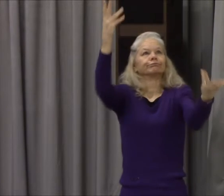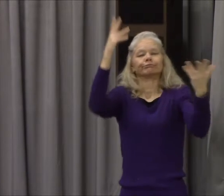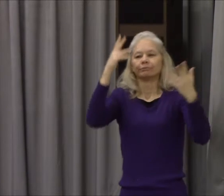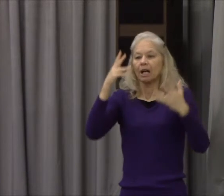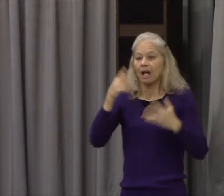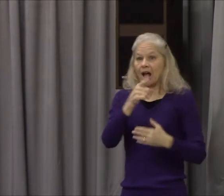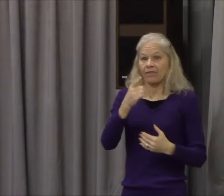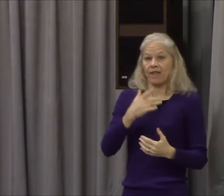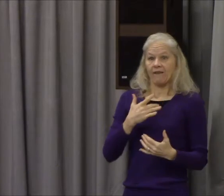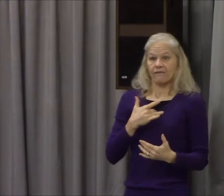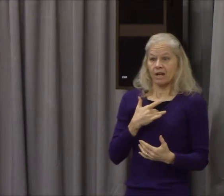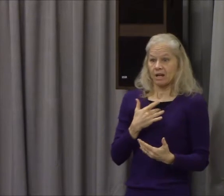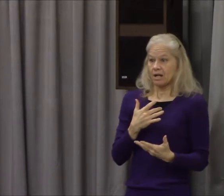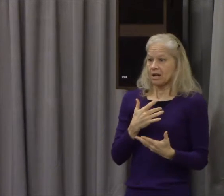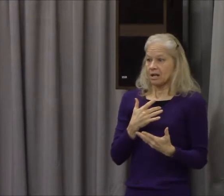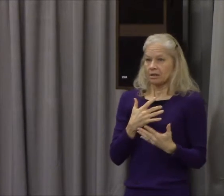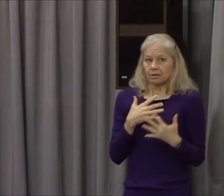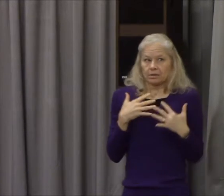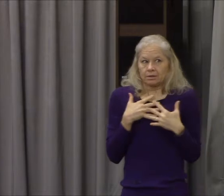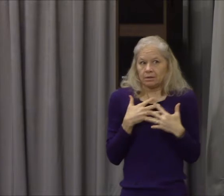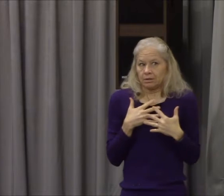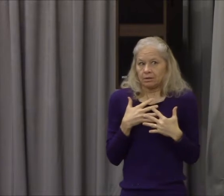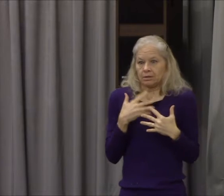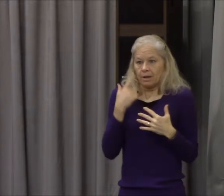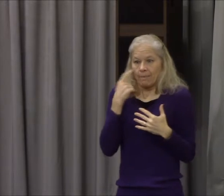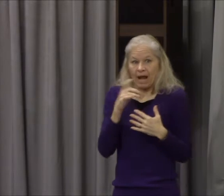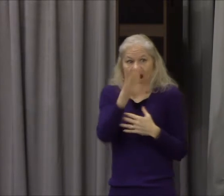in the next life. Perhaps these blessings in this life and